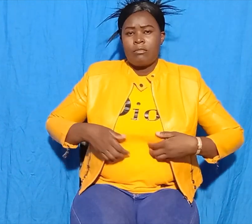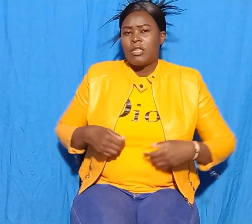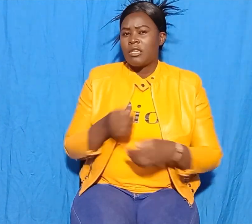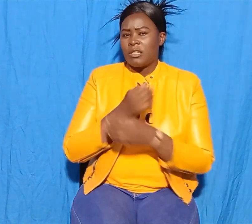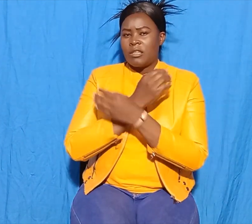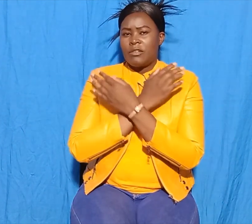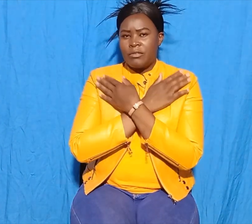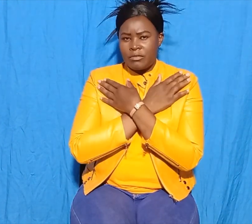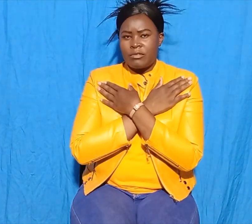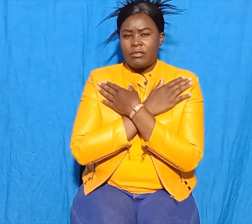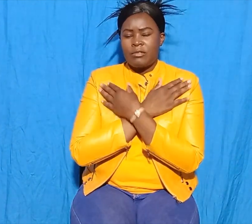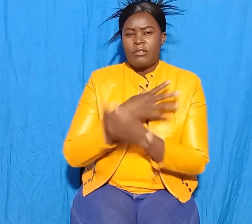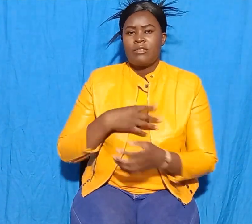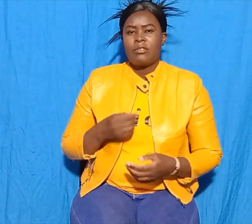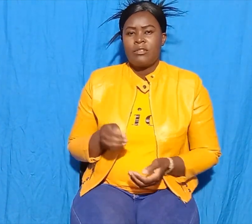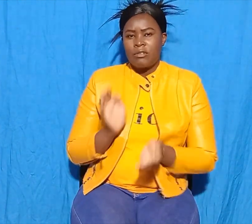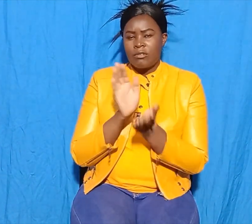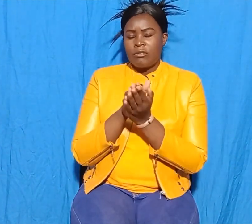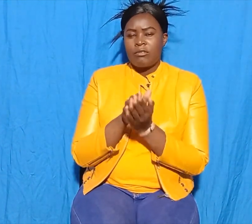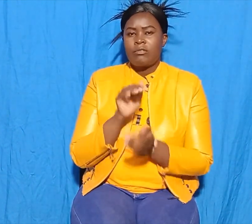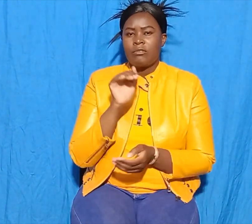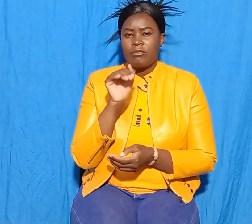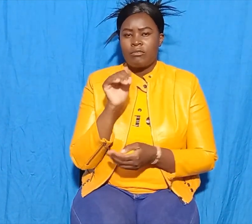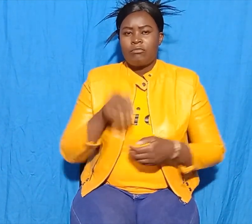to throw some fruits down to him.